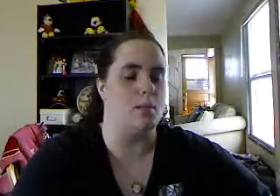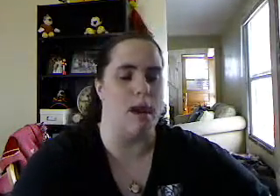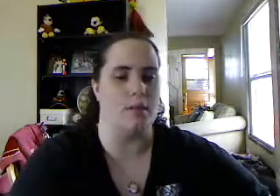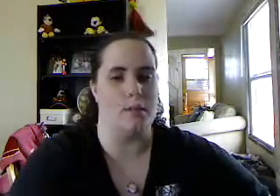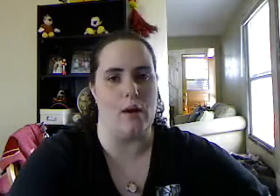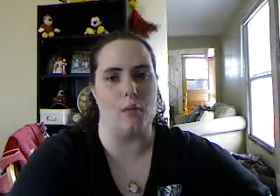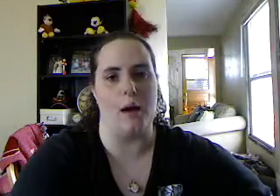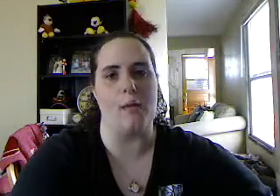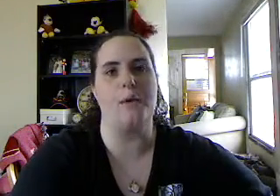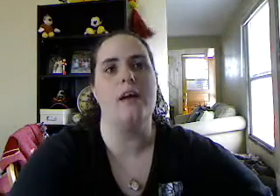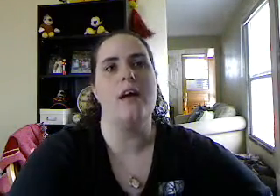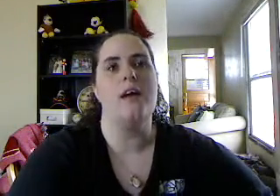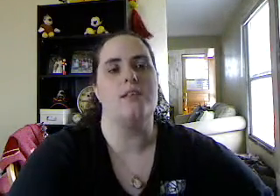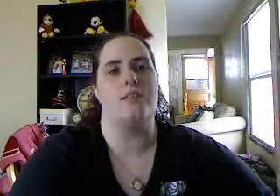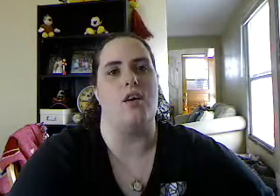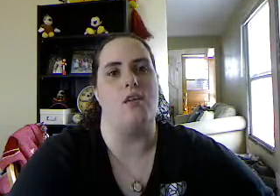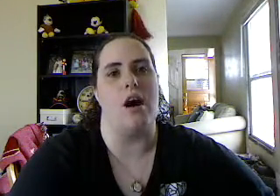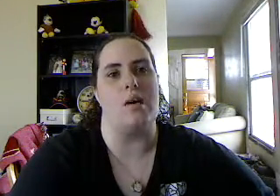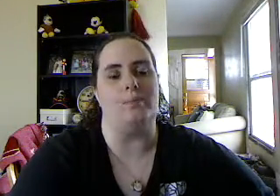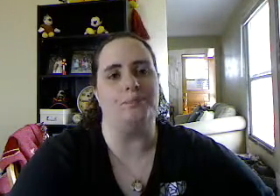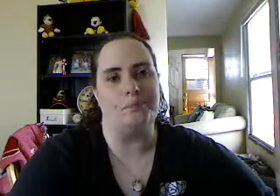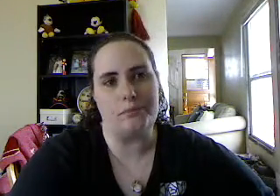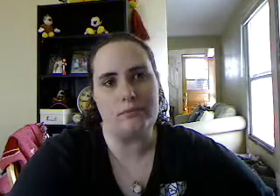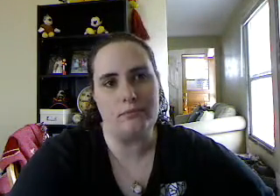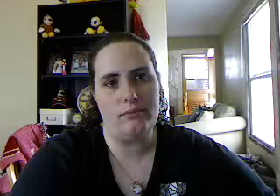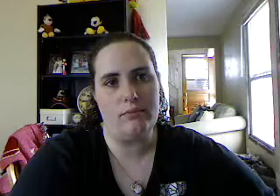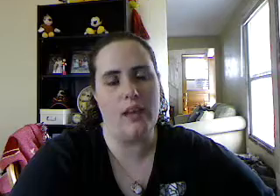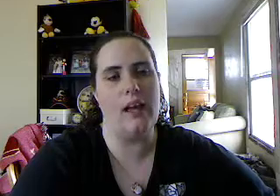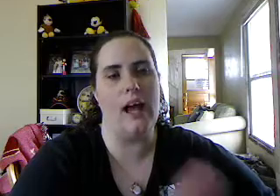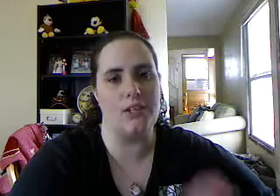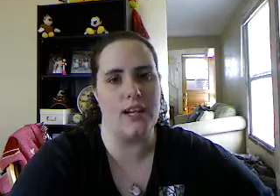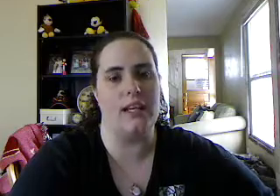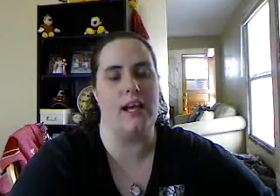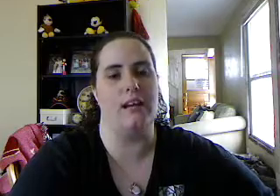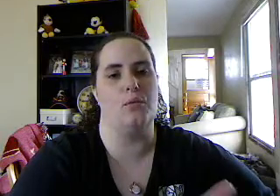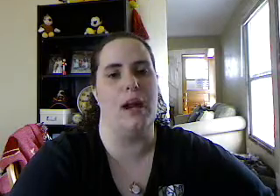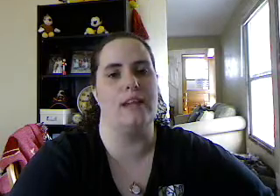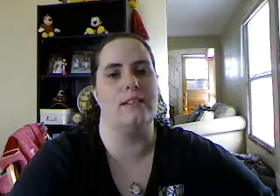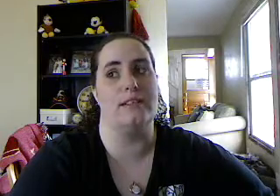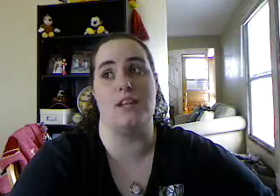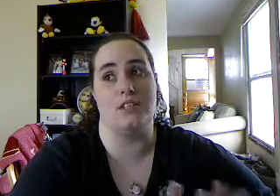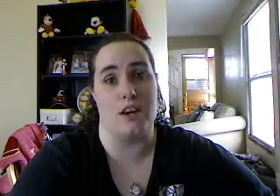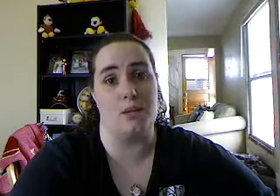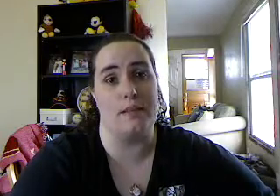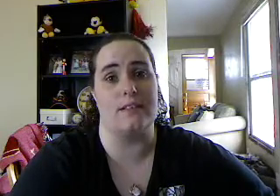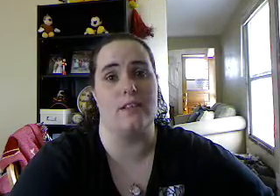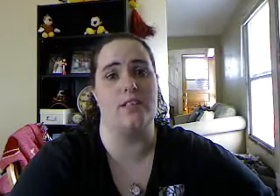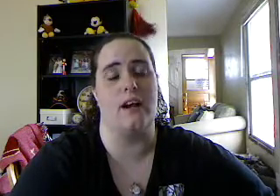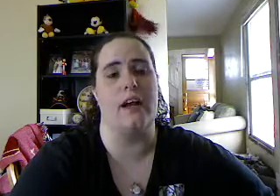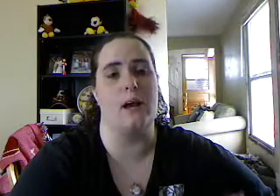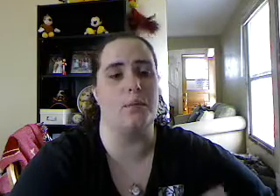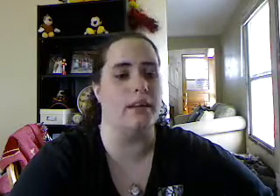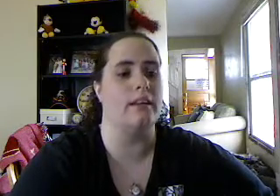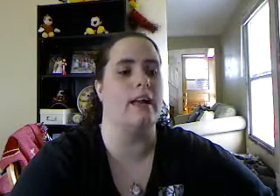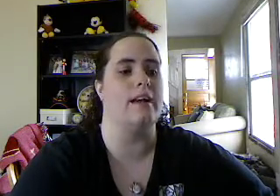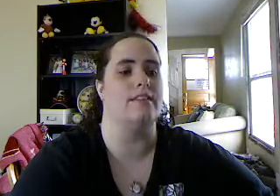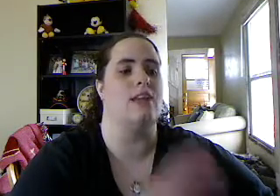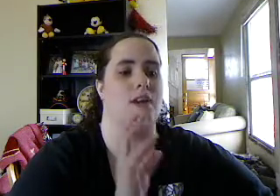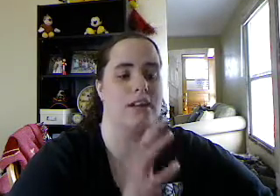the bowel prep. So, um, I drank it, and what I did is I just tried to basically chug it. I put it in the glass, and I tried